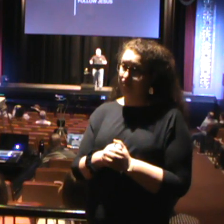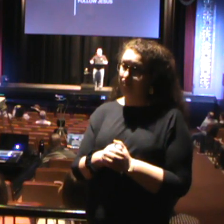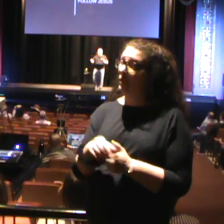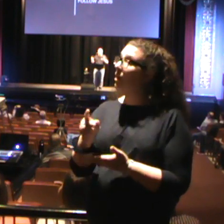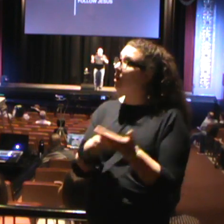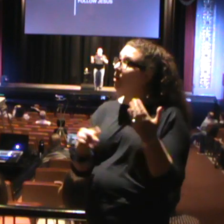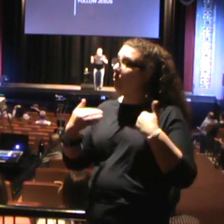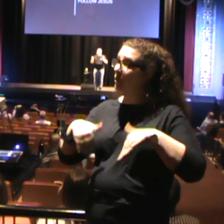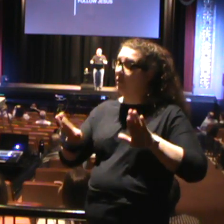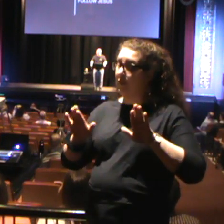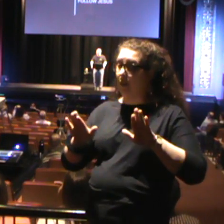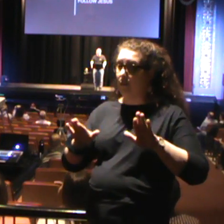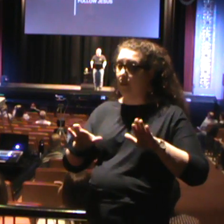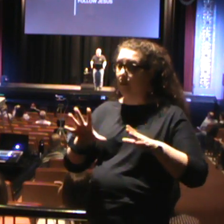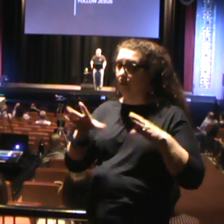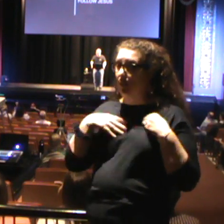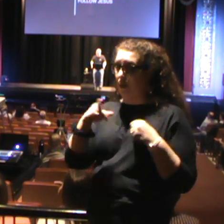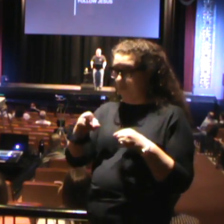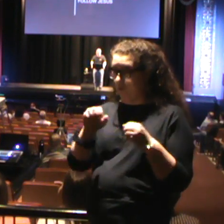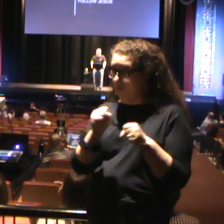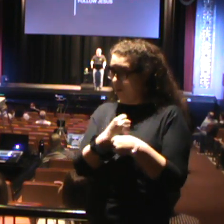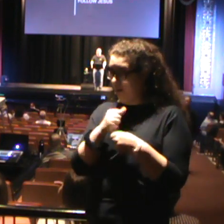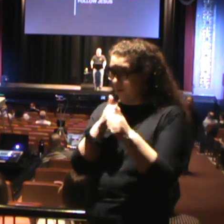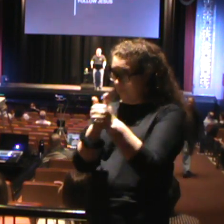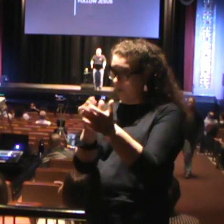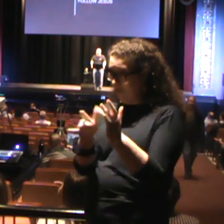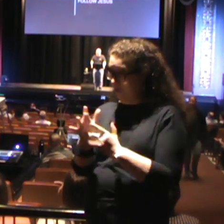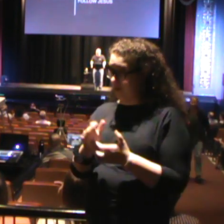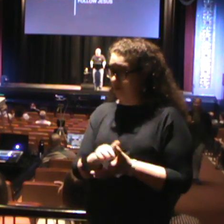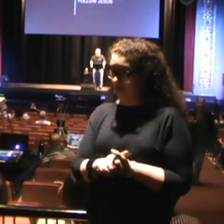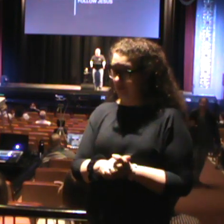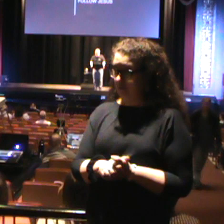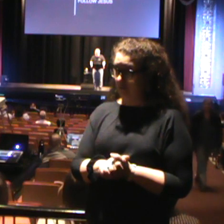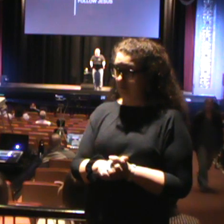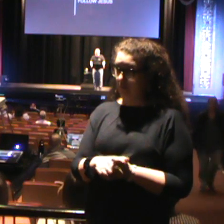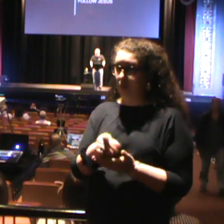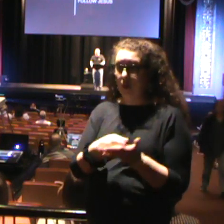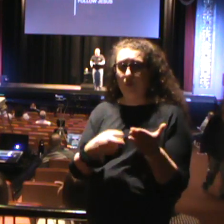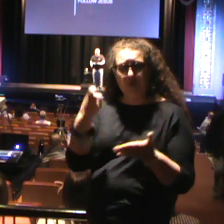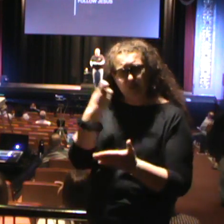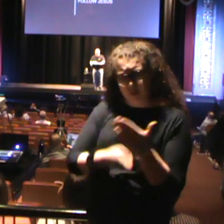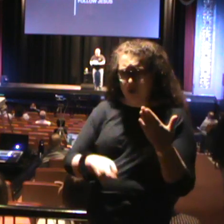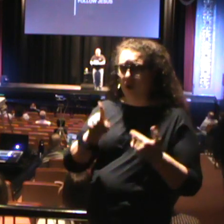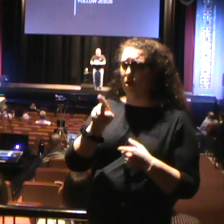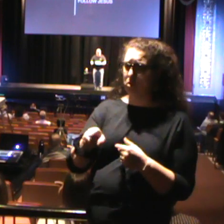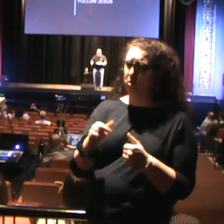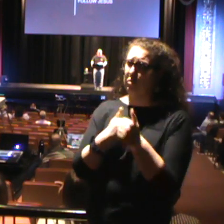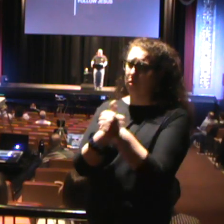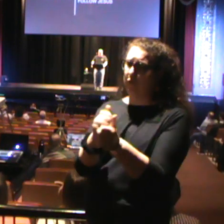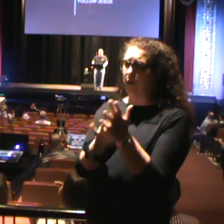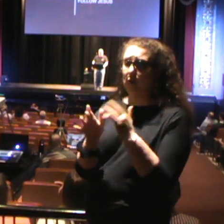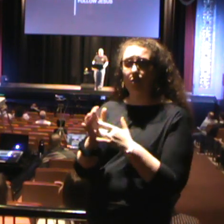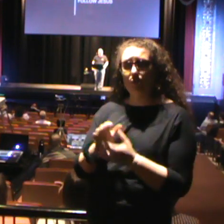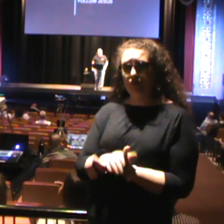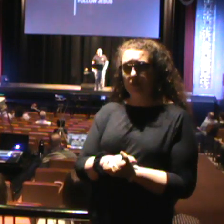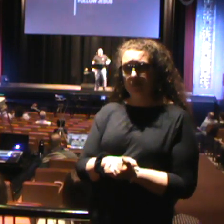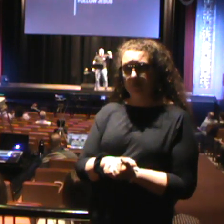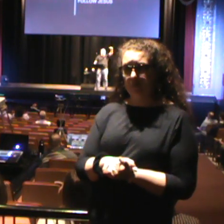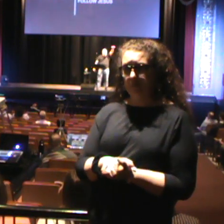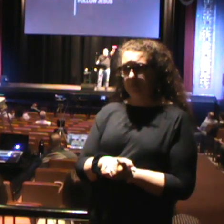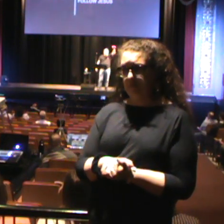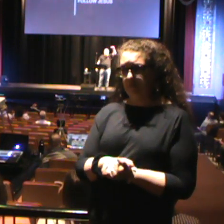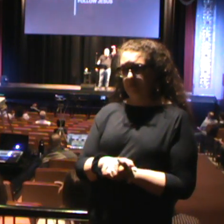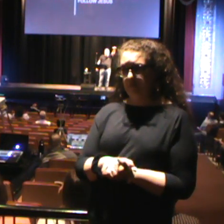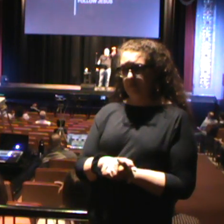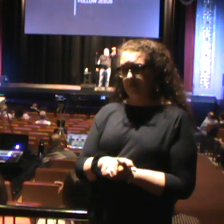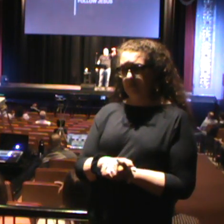What sacrifices have you made to follow Jesus' church? What has it cost you to follow Jesus? So